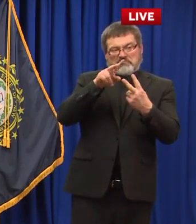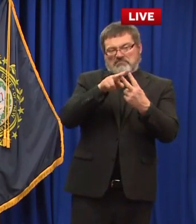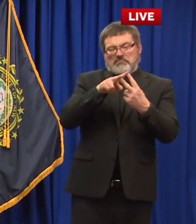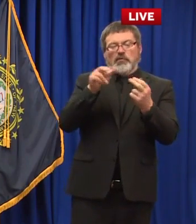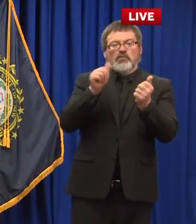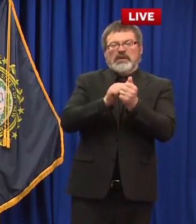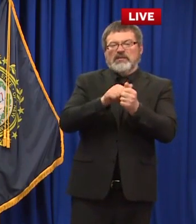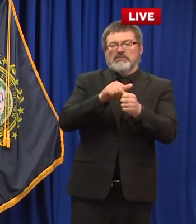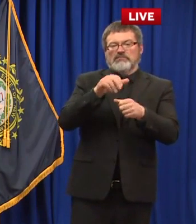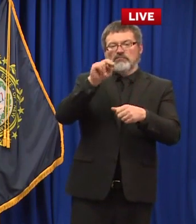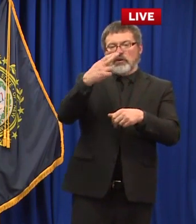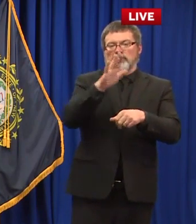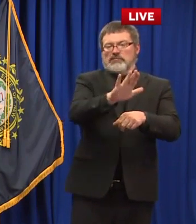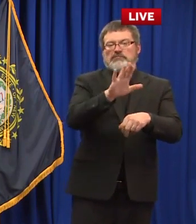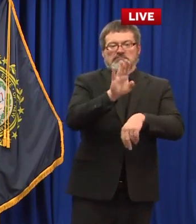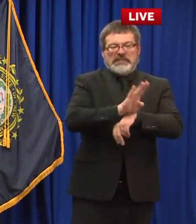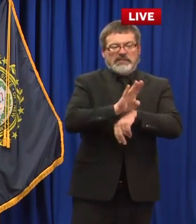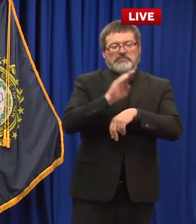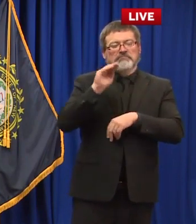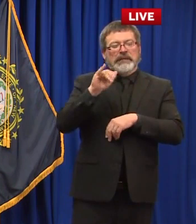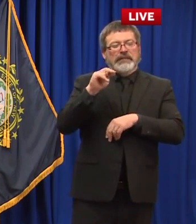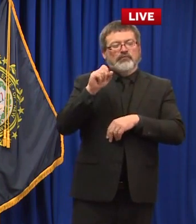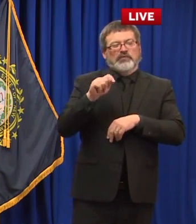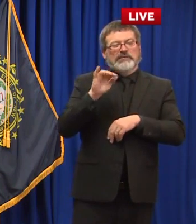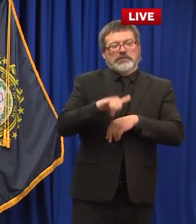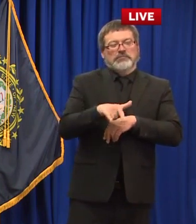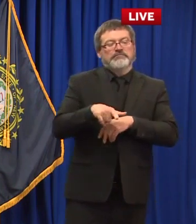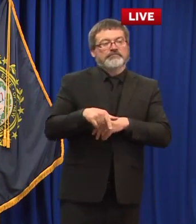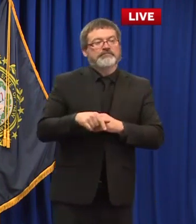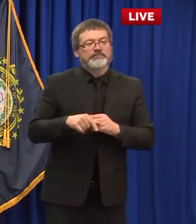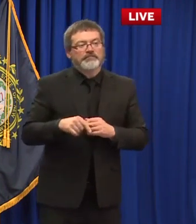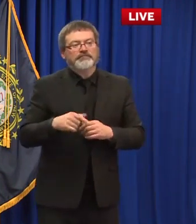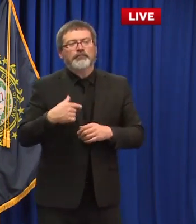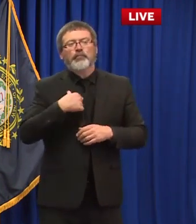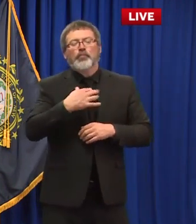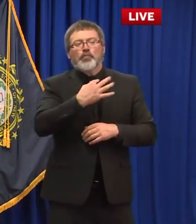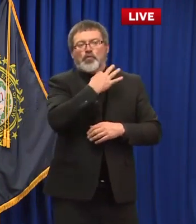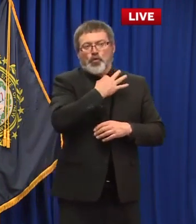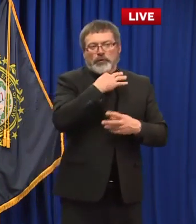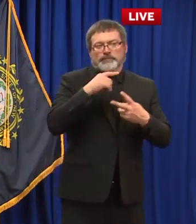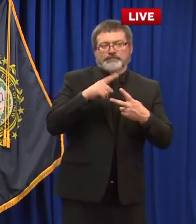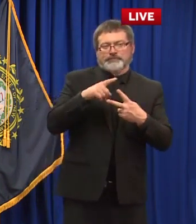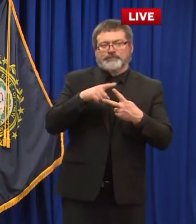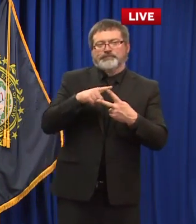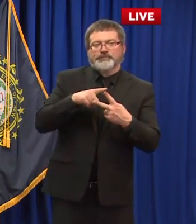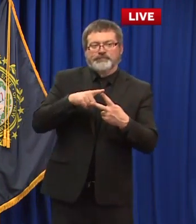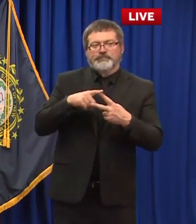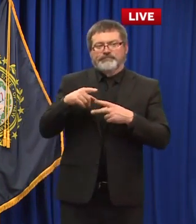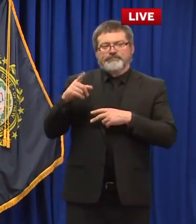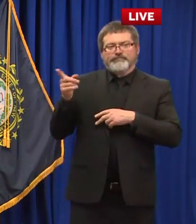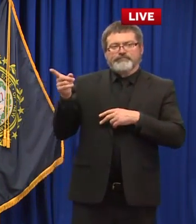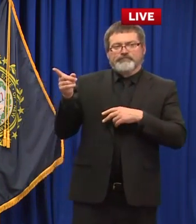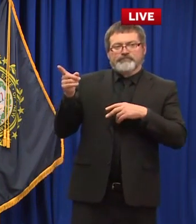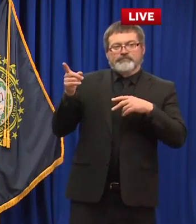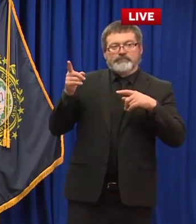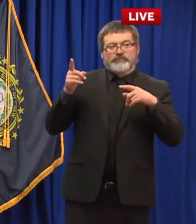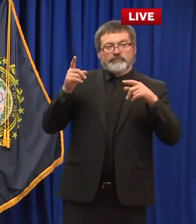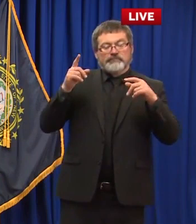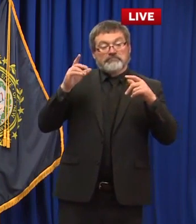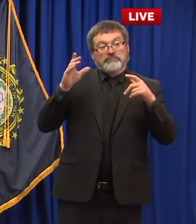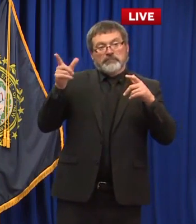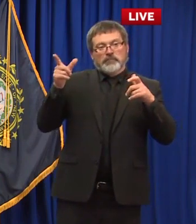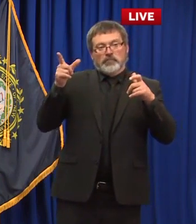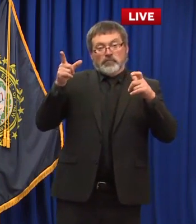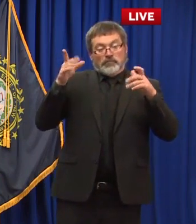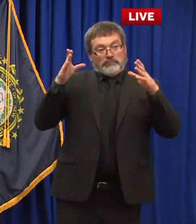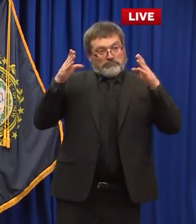weighting the fund toward industries that we know were the hardest hit i'm thinking restaurants and hotels and the second question is how will